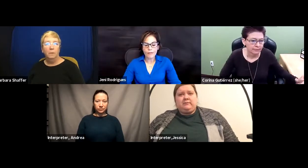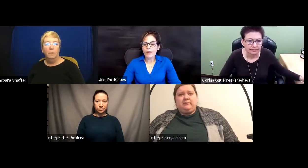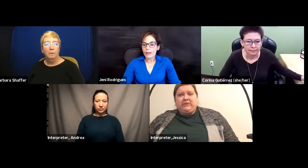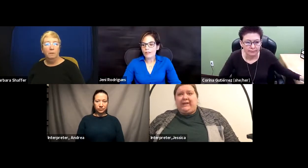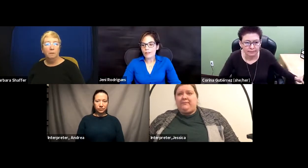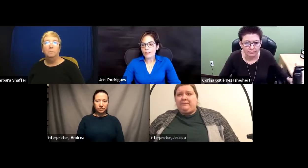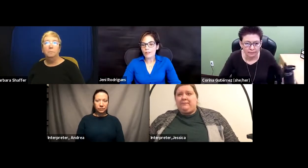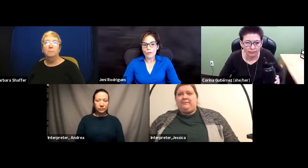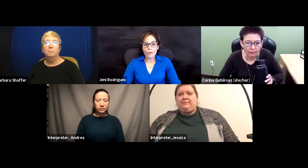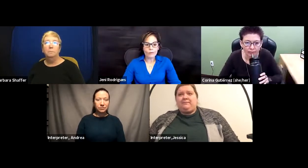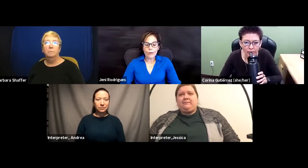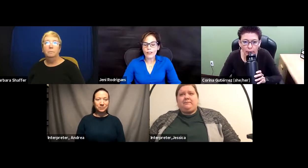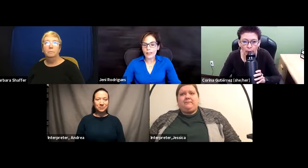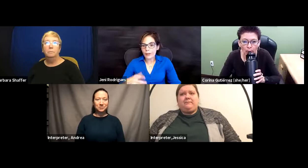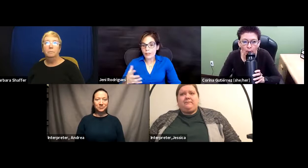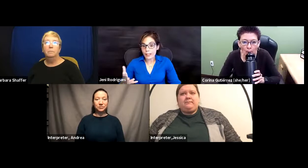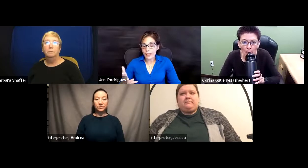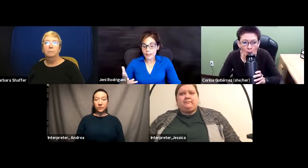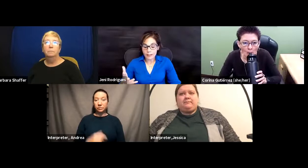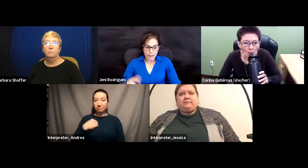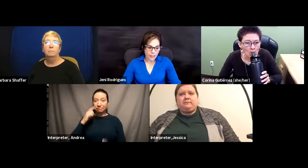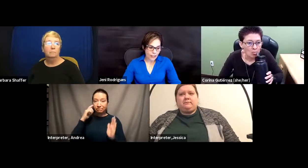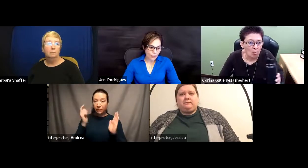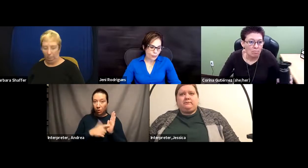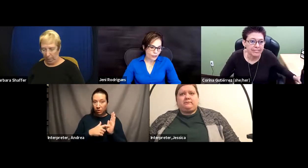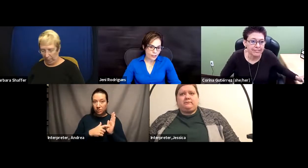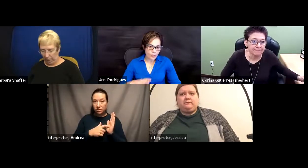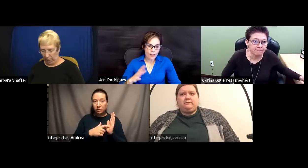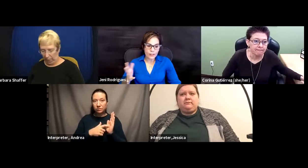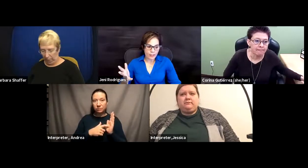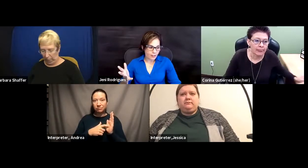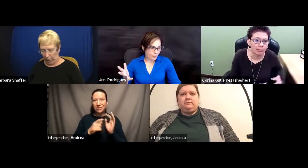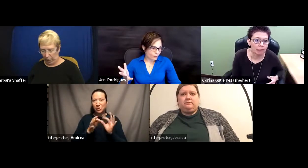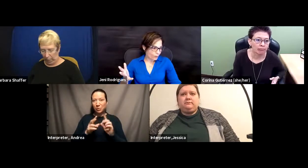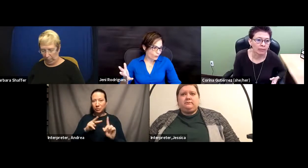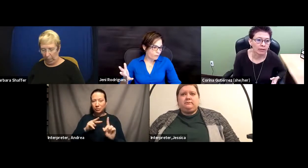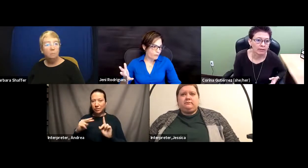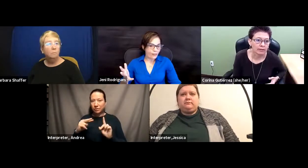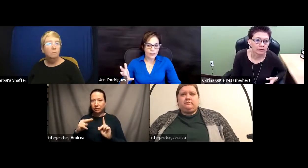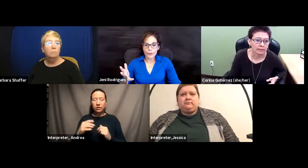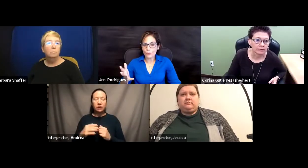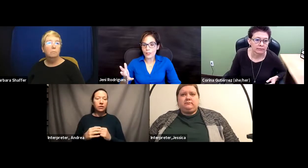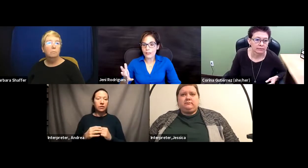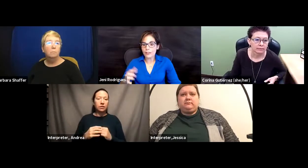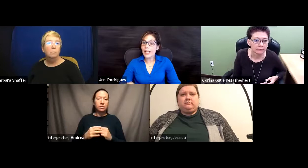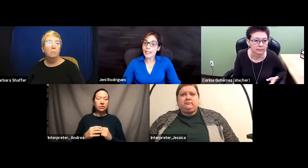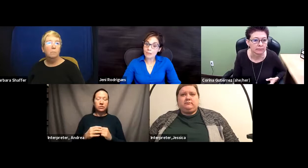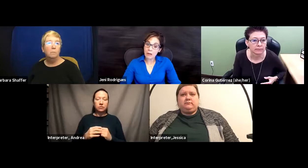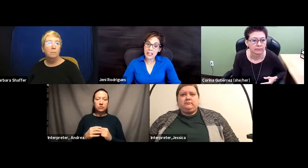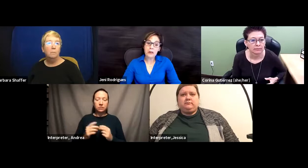Jenny? One thing I noticed as interpreters is all of a sudden, many of us realized, hey, I don't